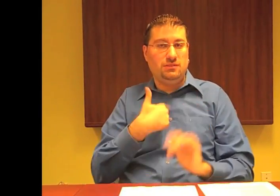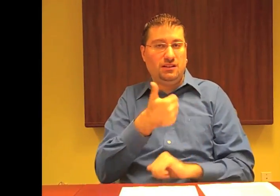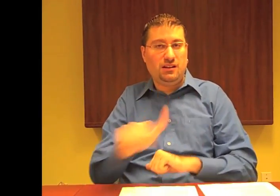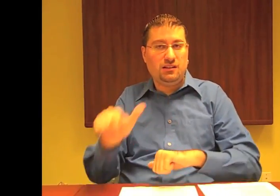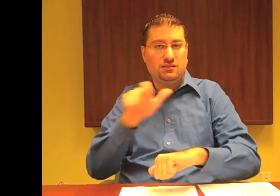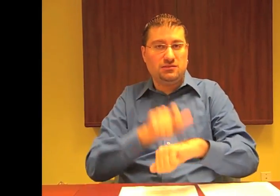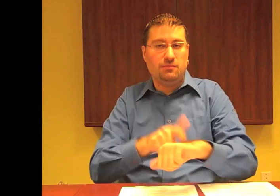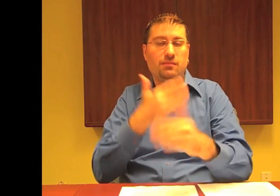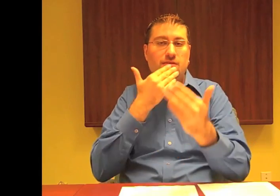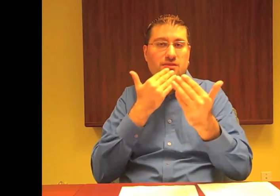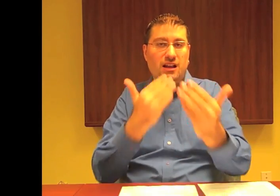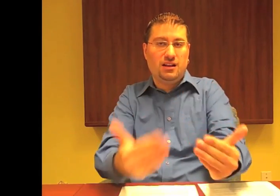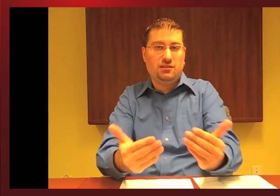contact me anytime. Thank you.